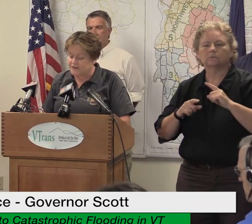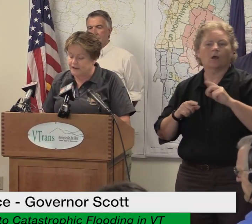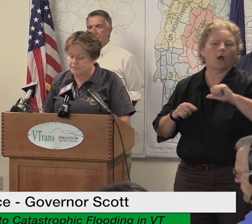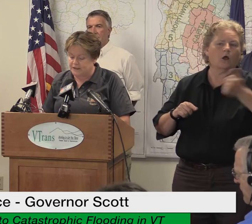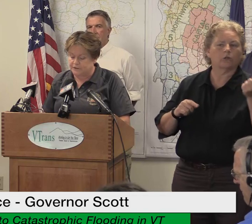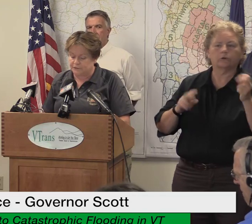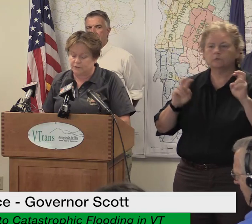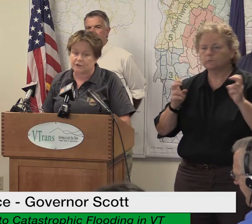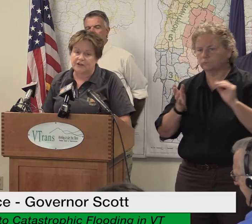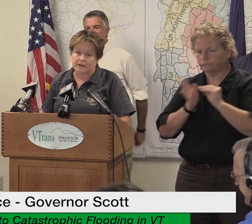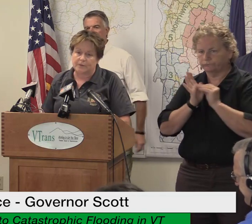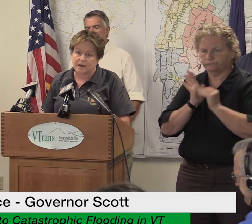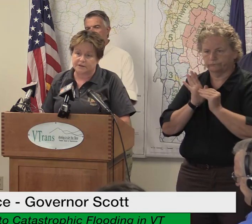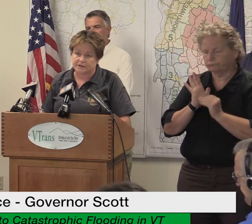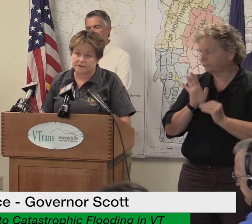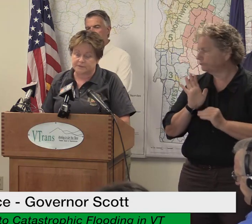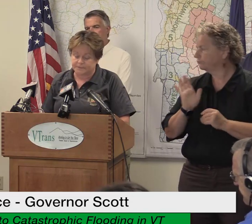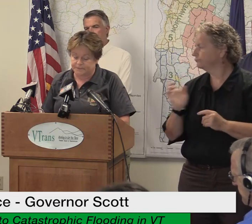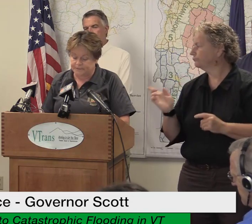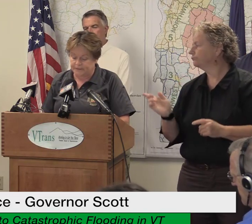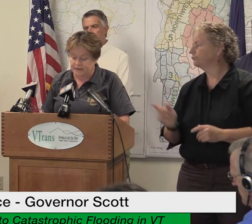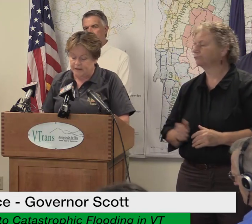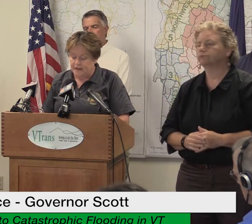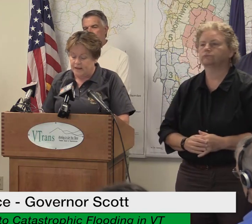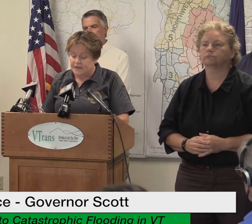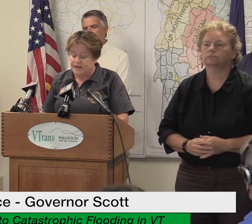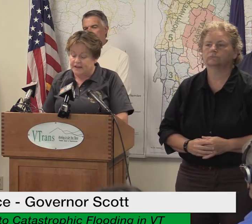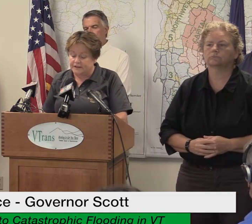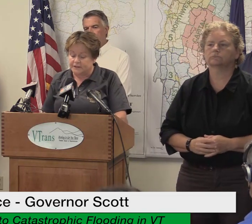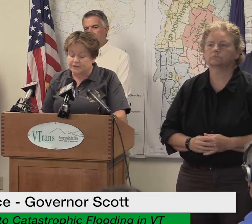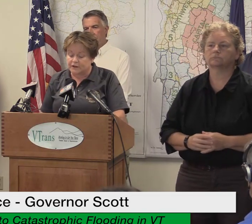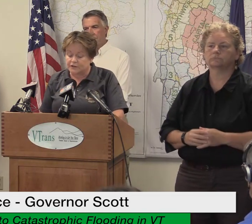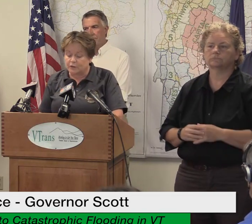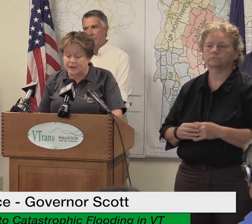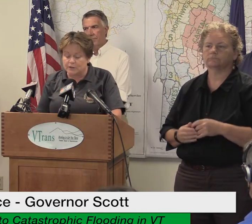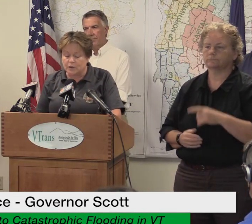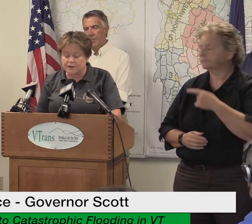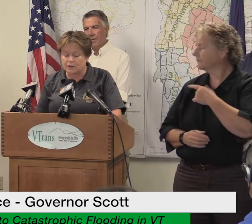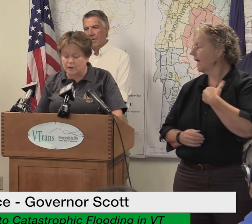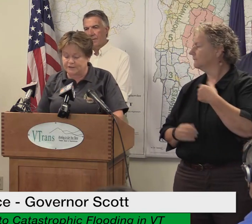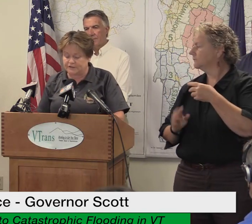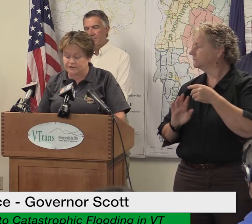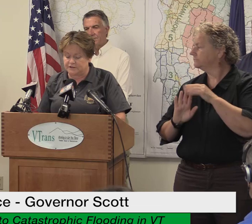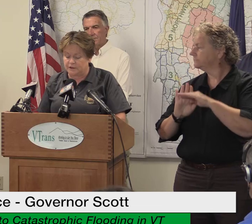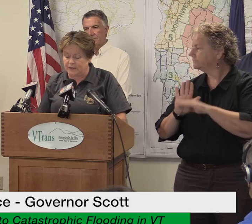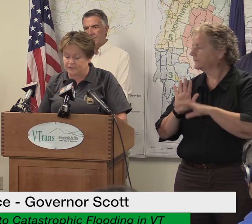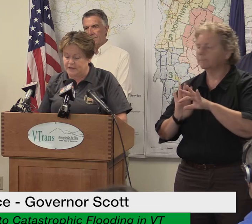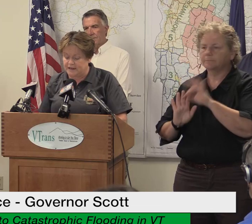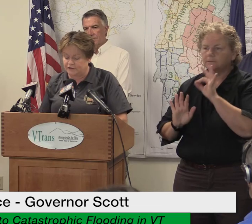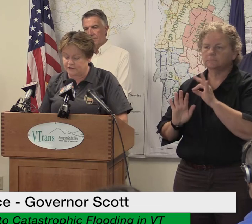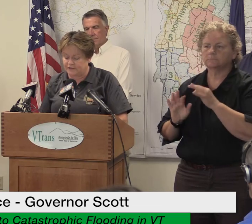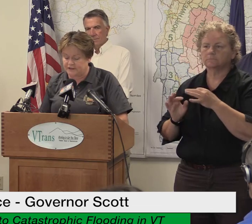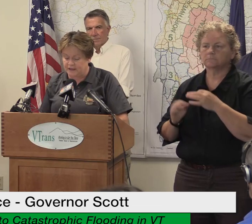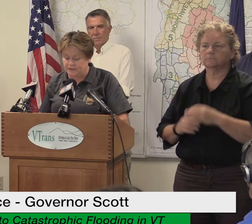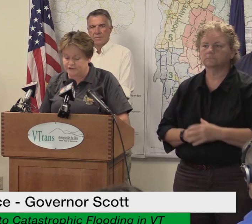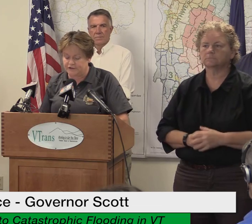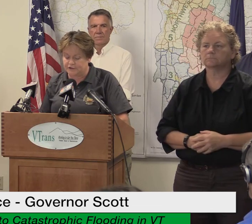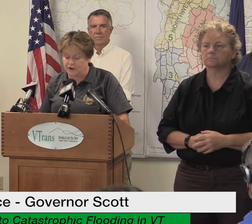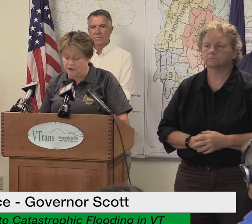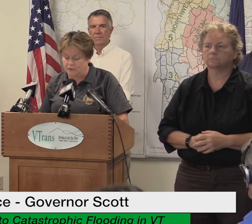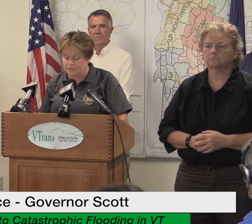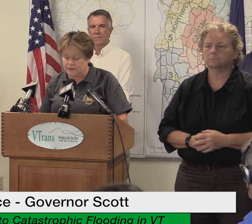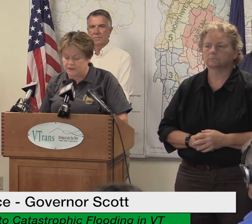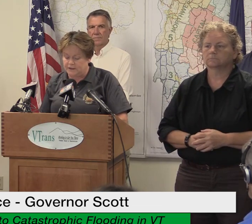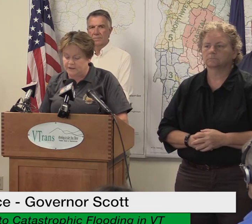are drop down menus or check boxes then there are 21 questions about the nature of the damage